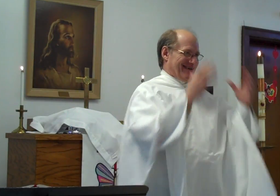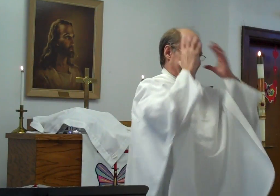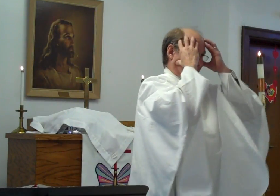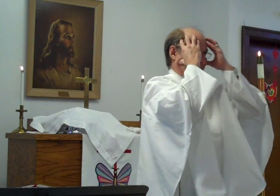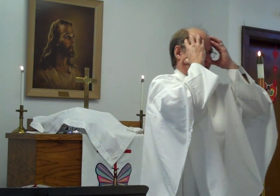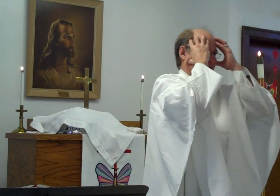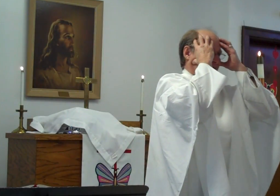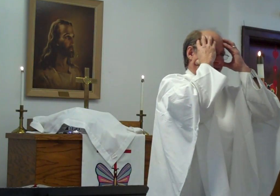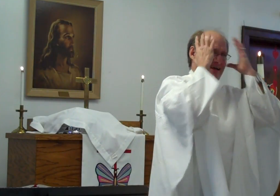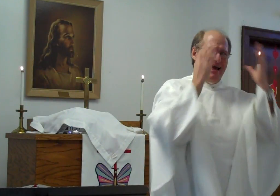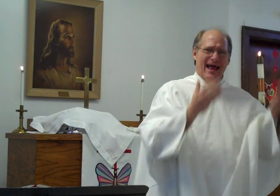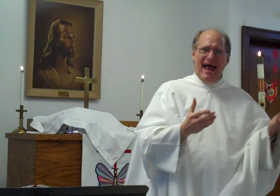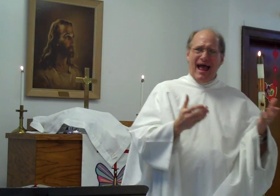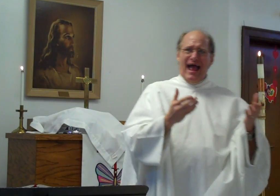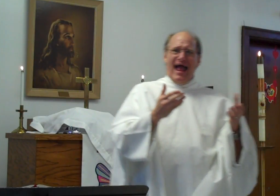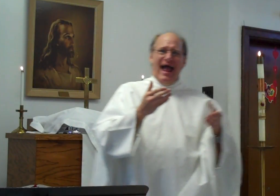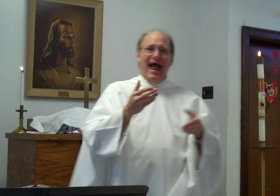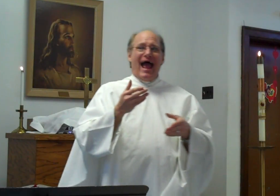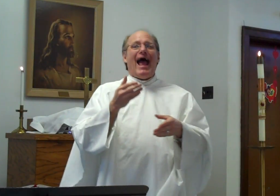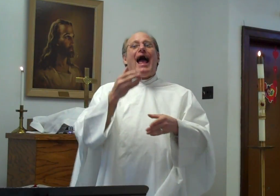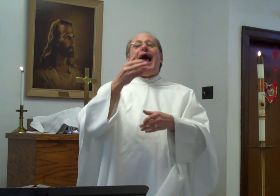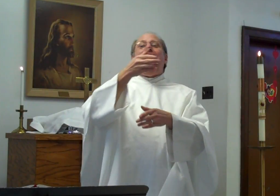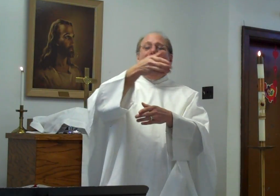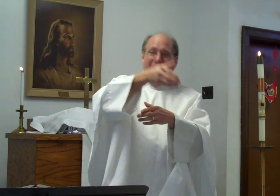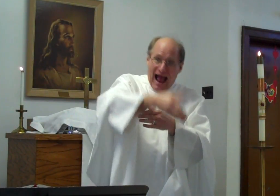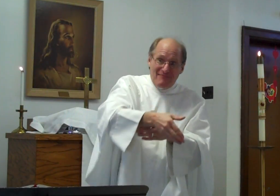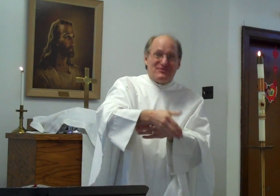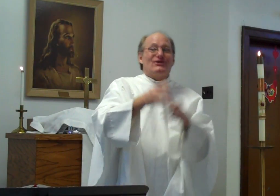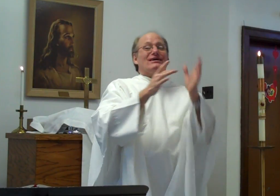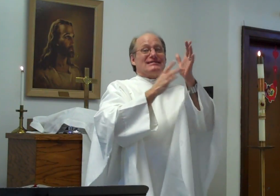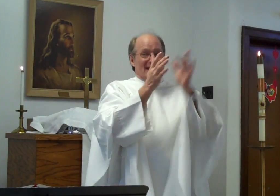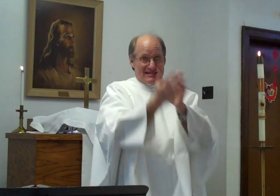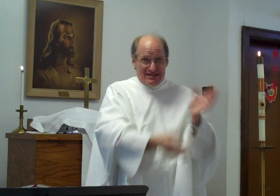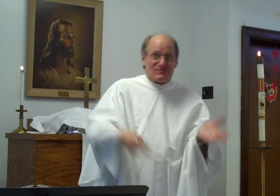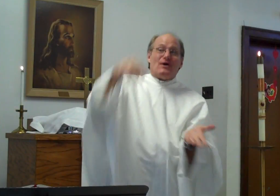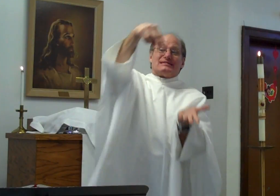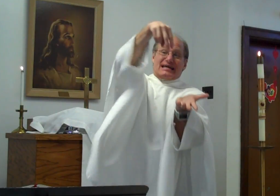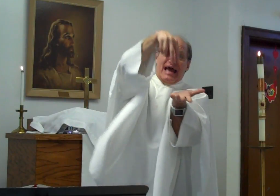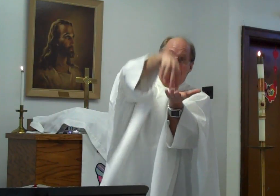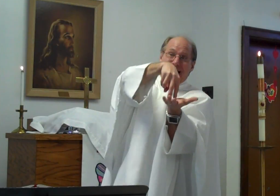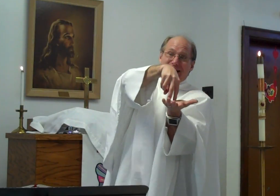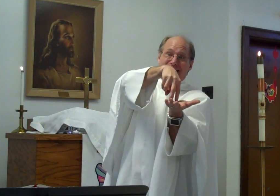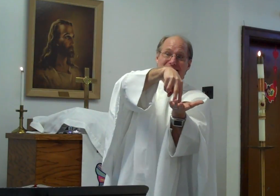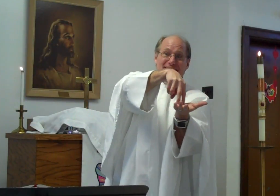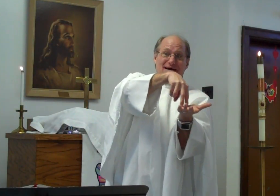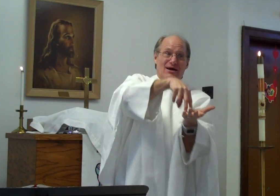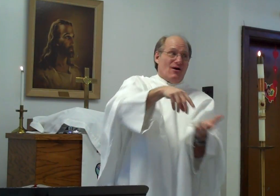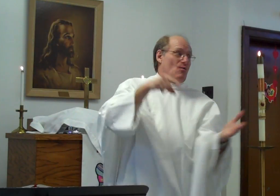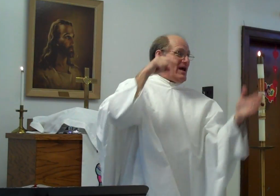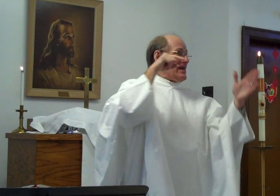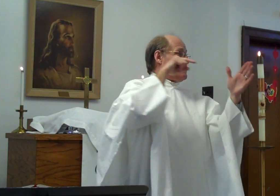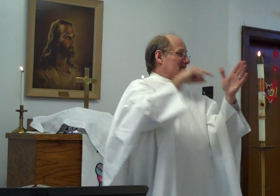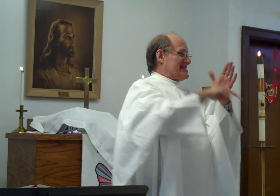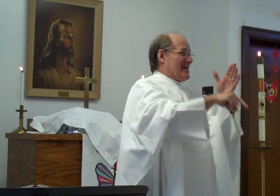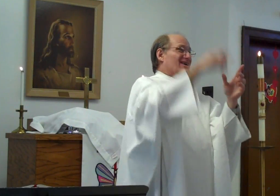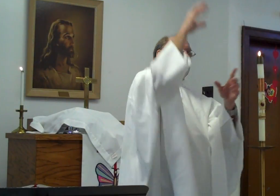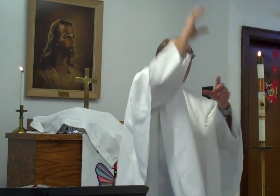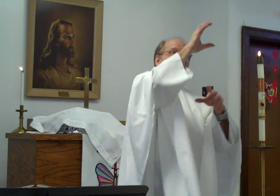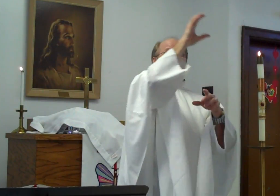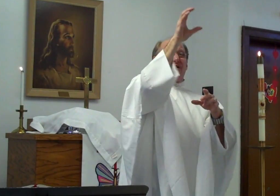Only until later that they understood. After Jesus rose again, when he was killed on the